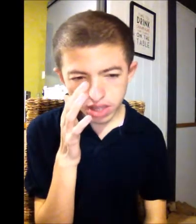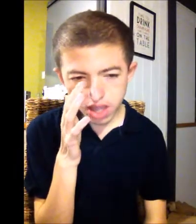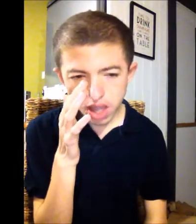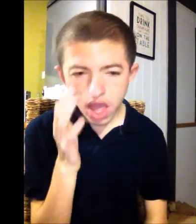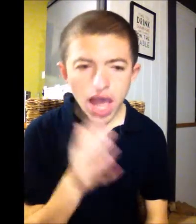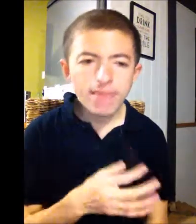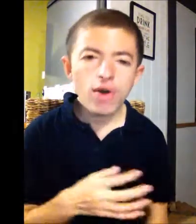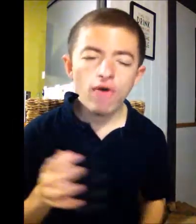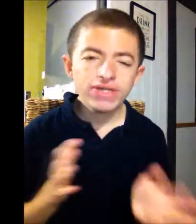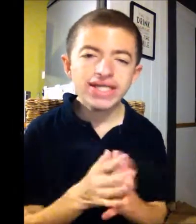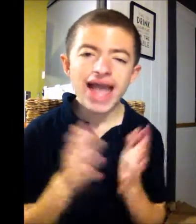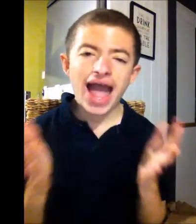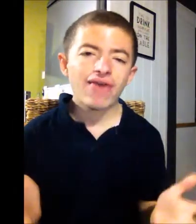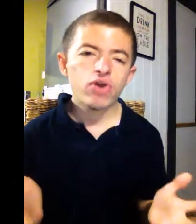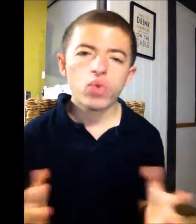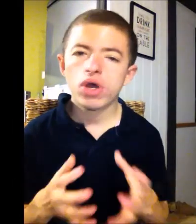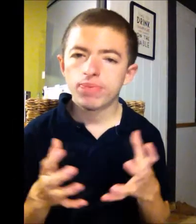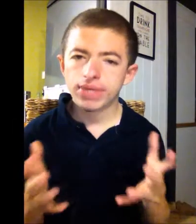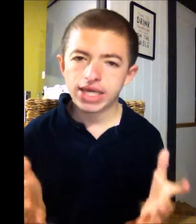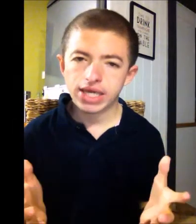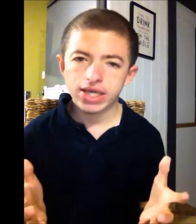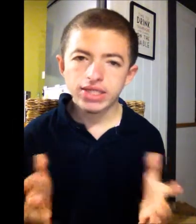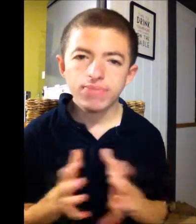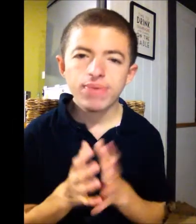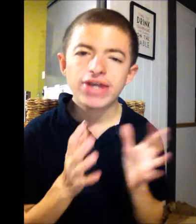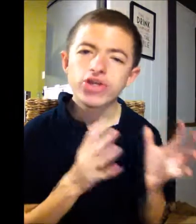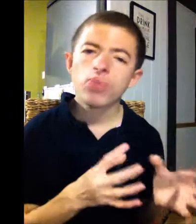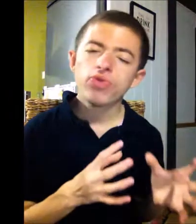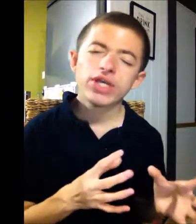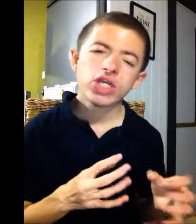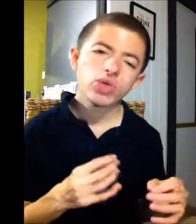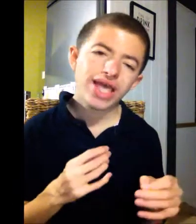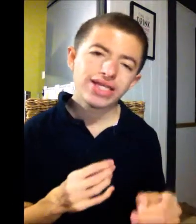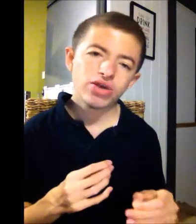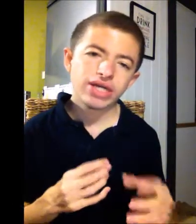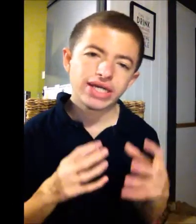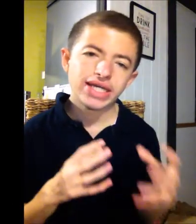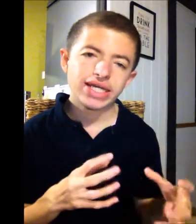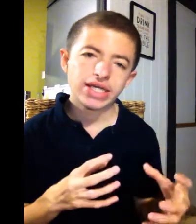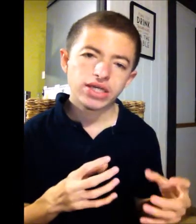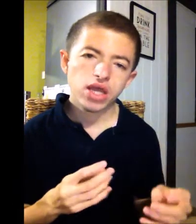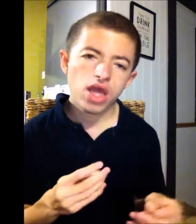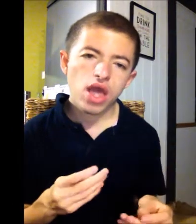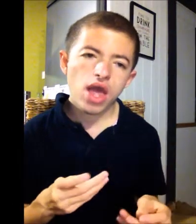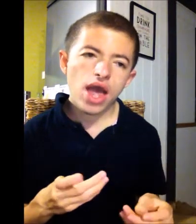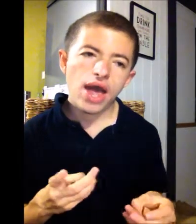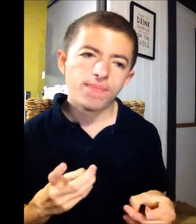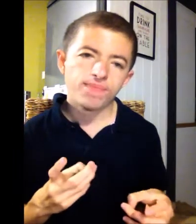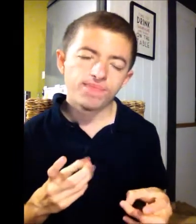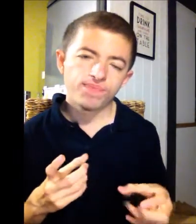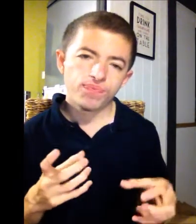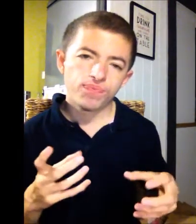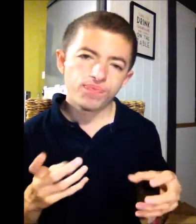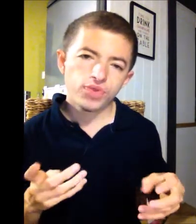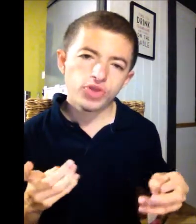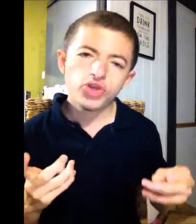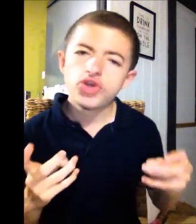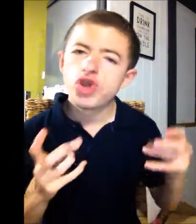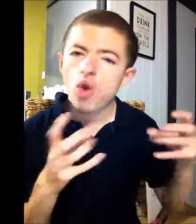Um, obviously Arrow appears. But I don't think you necessarily need, um, to know